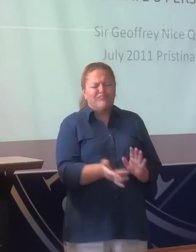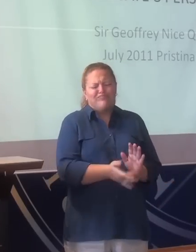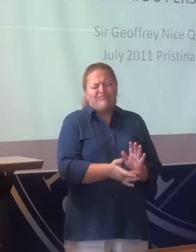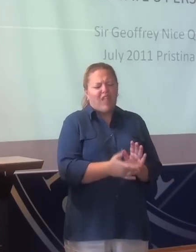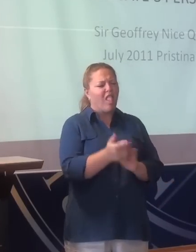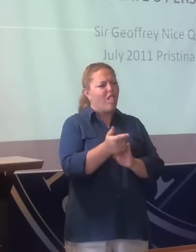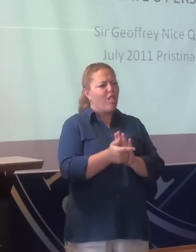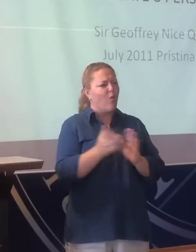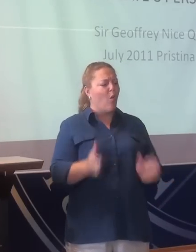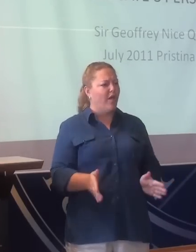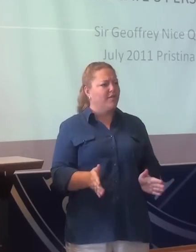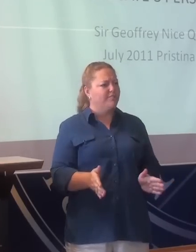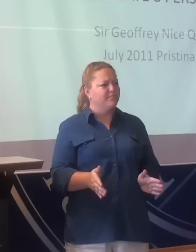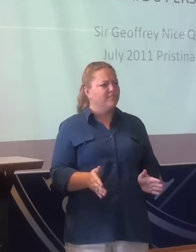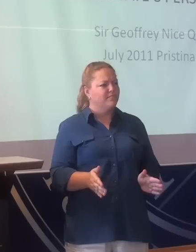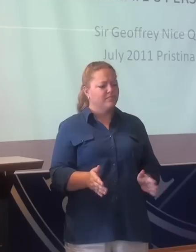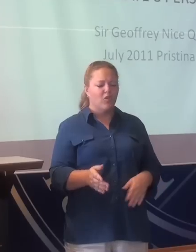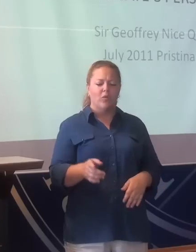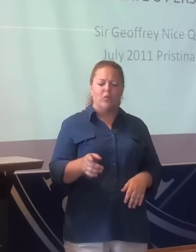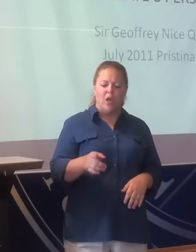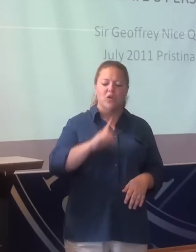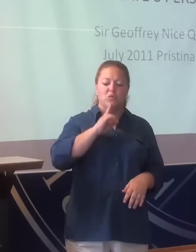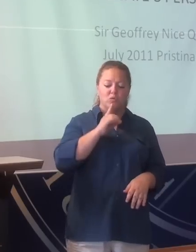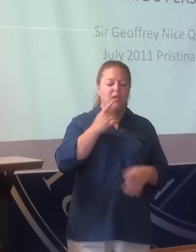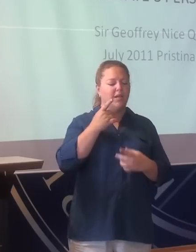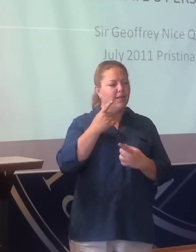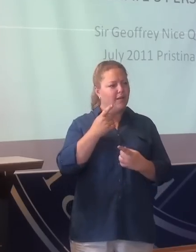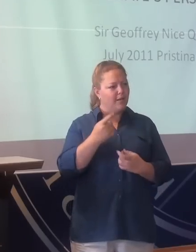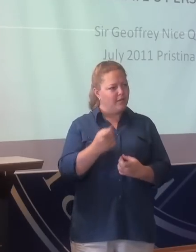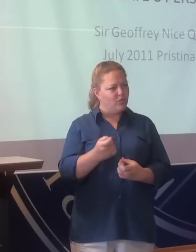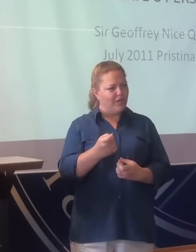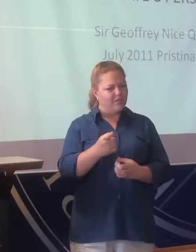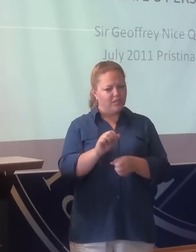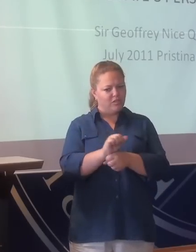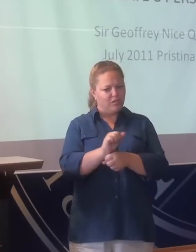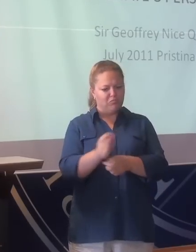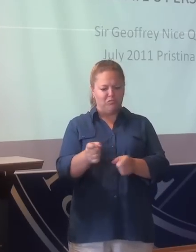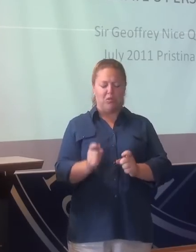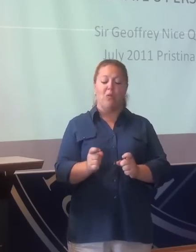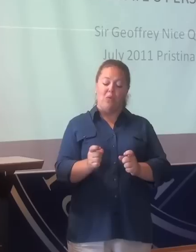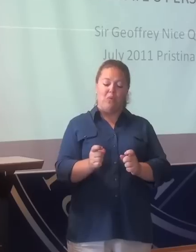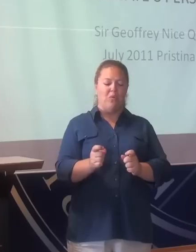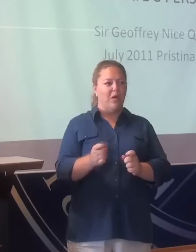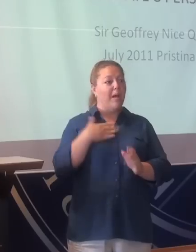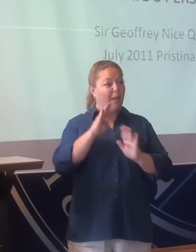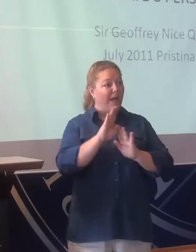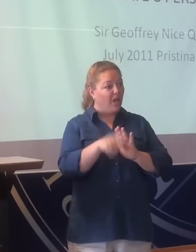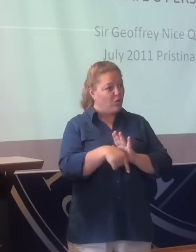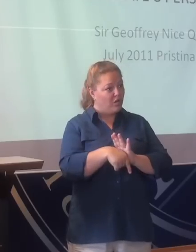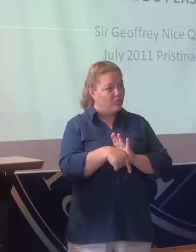lawyer, presented with a really interesting task. And my background,